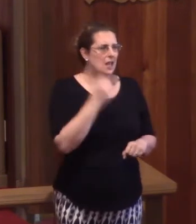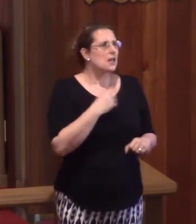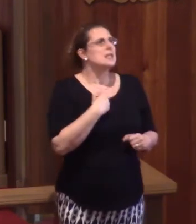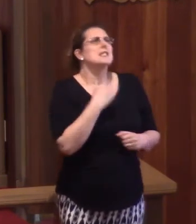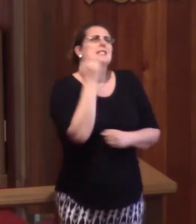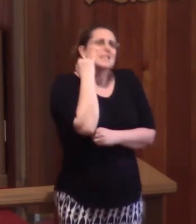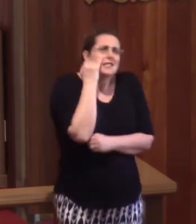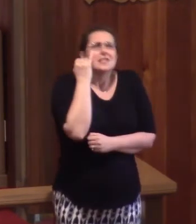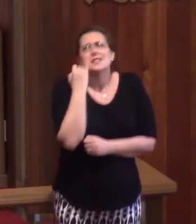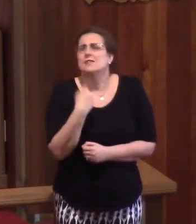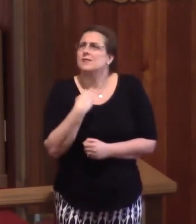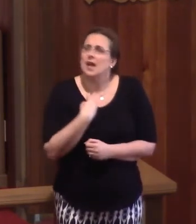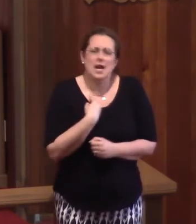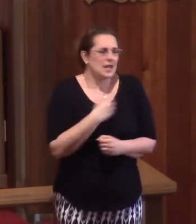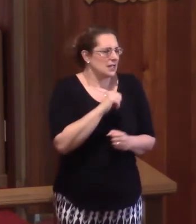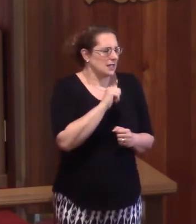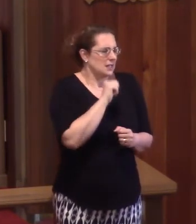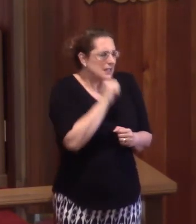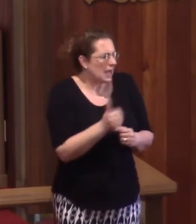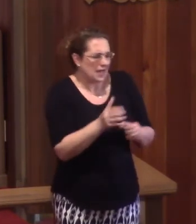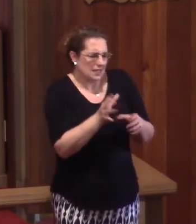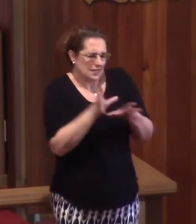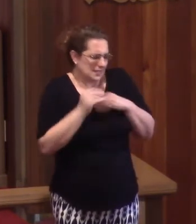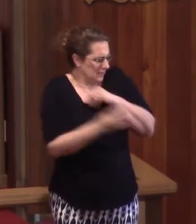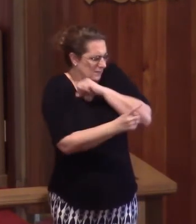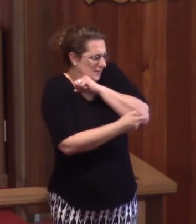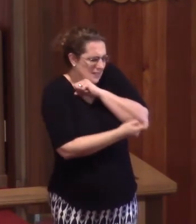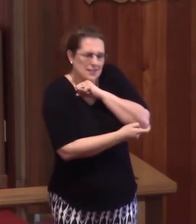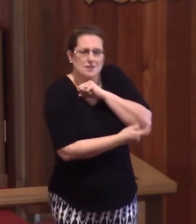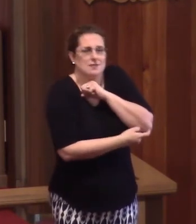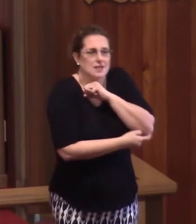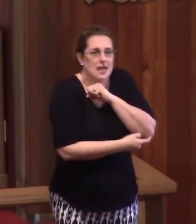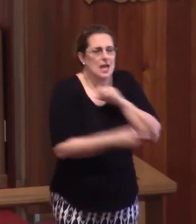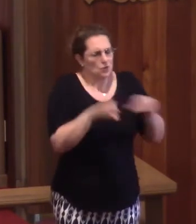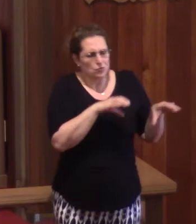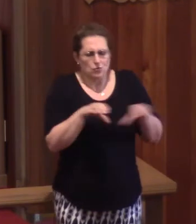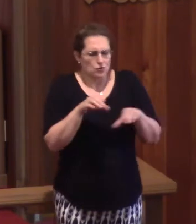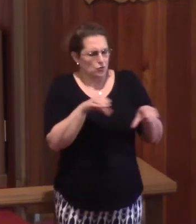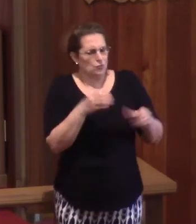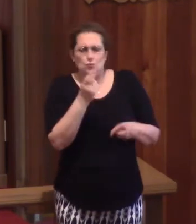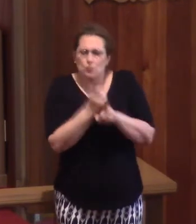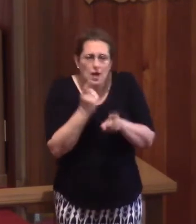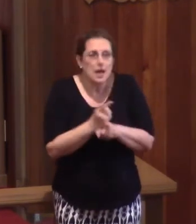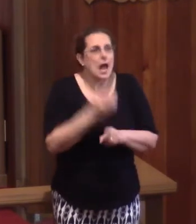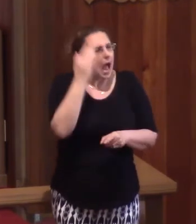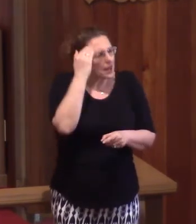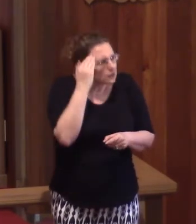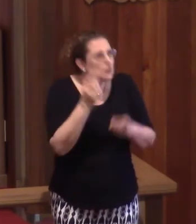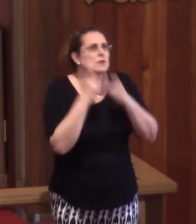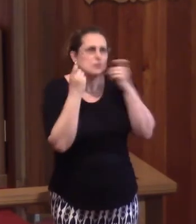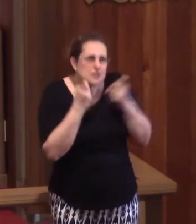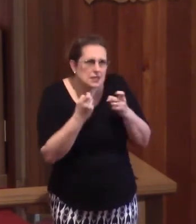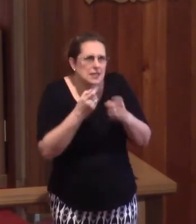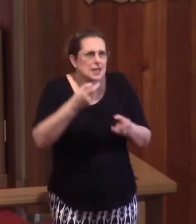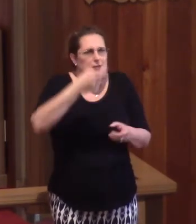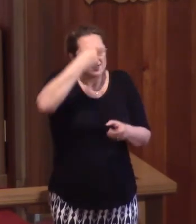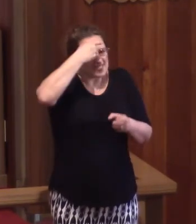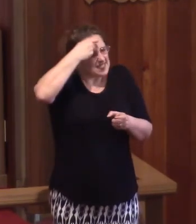only, I'd avoid that temptation. I'd do the right thing. I'd know the sin. I'd mark